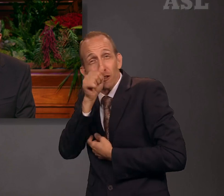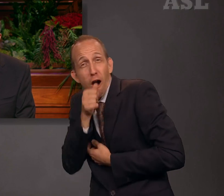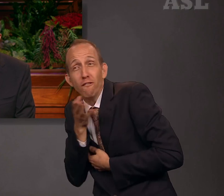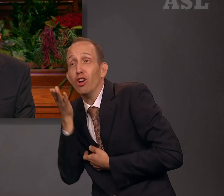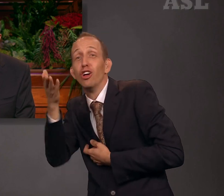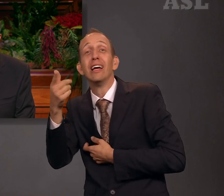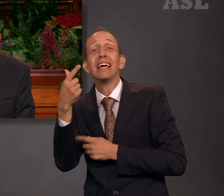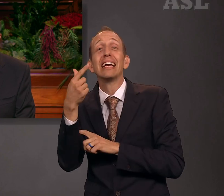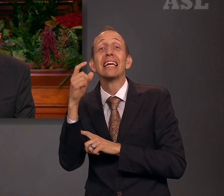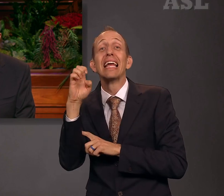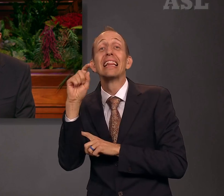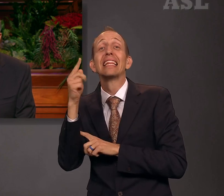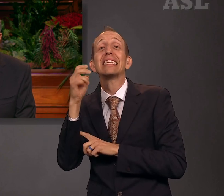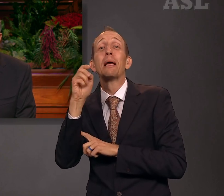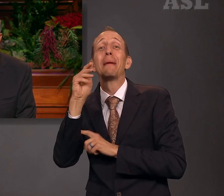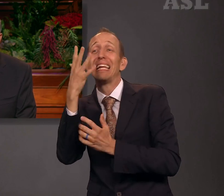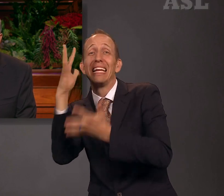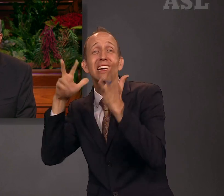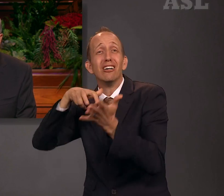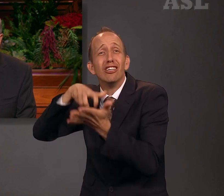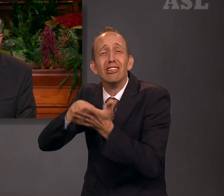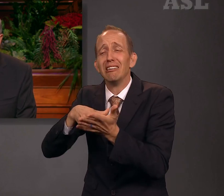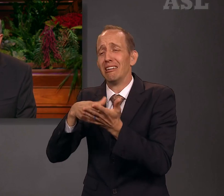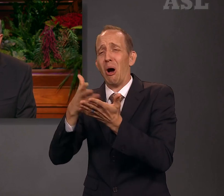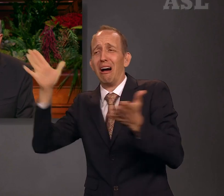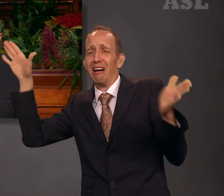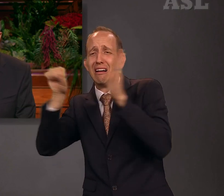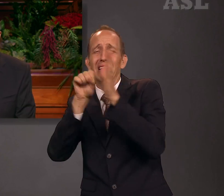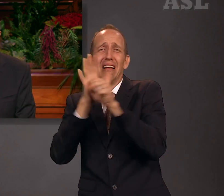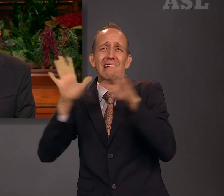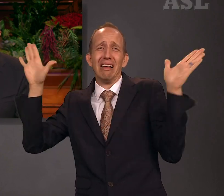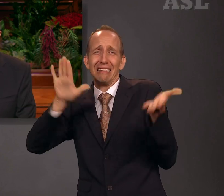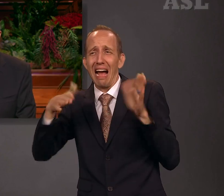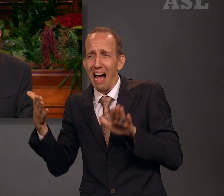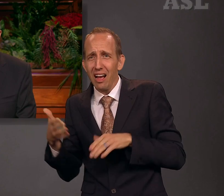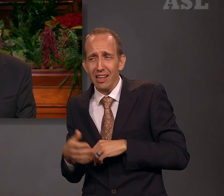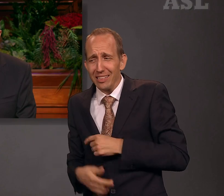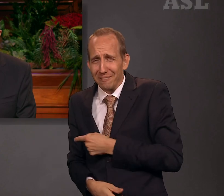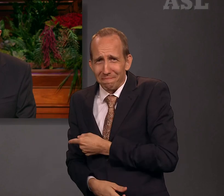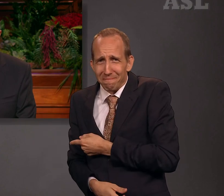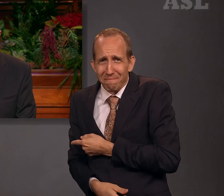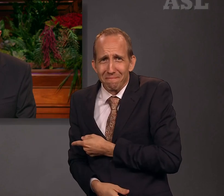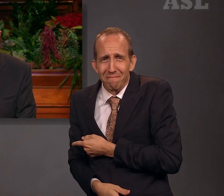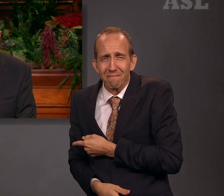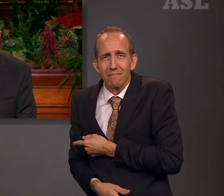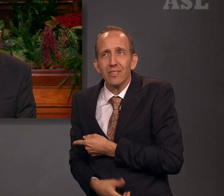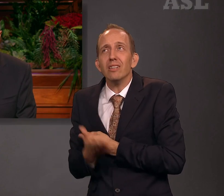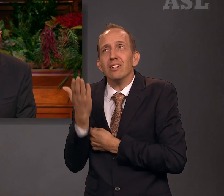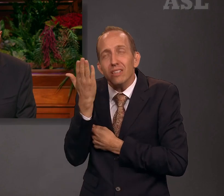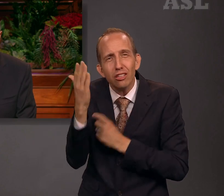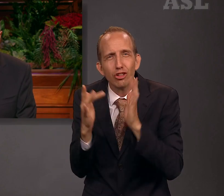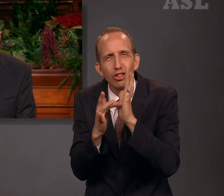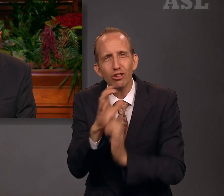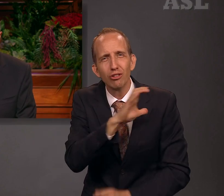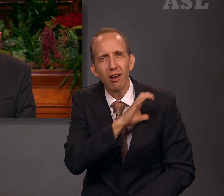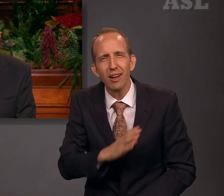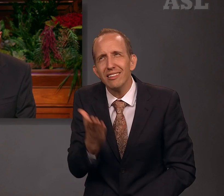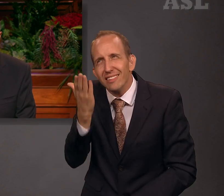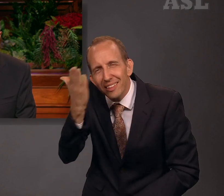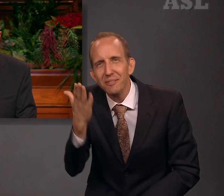Gethsemane or die on the cross for me. Jesus Christ is my God and my Savior, and